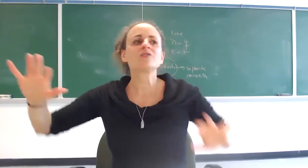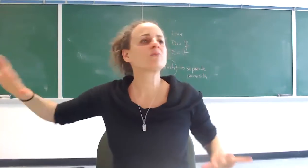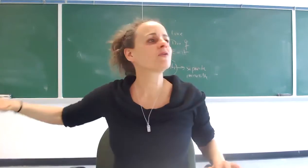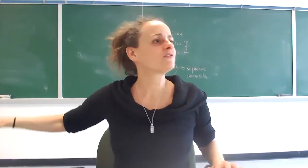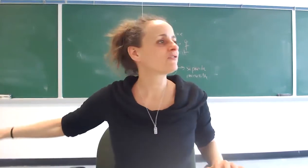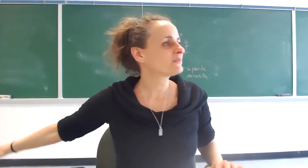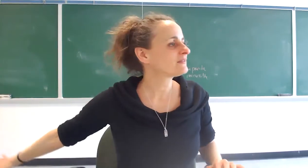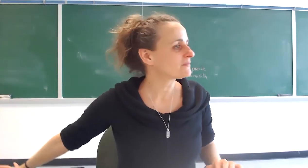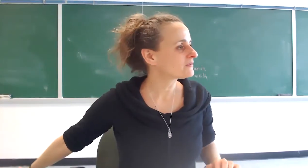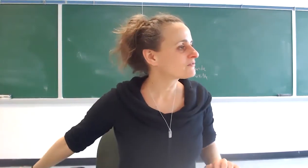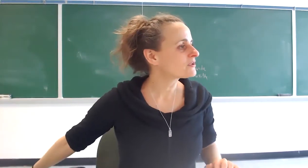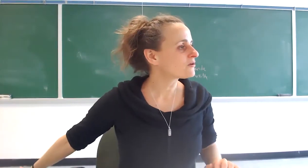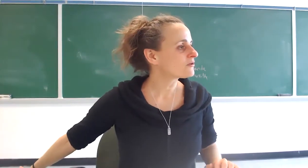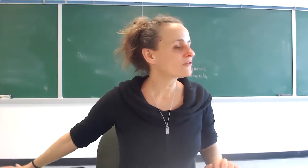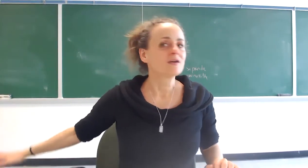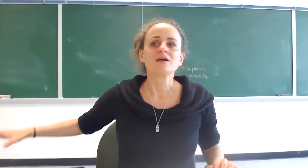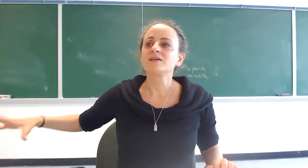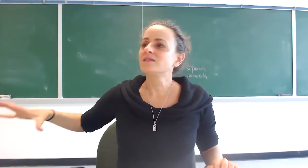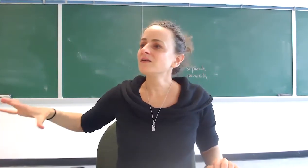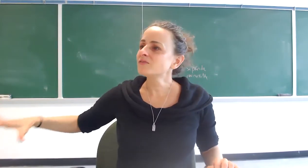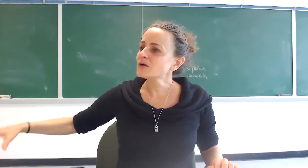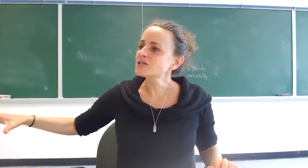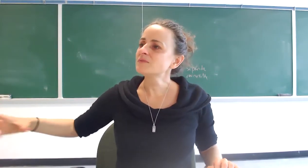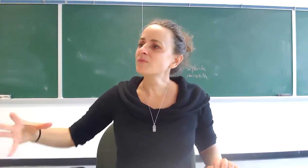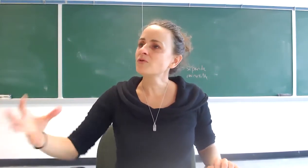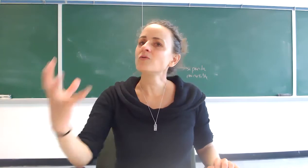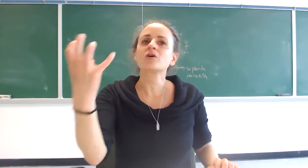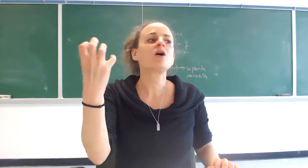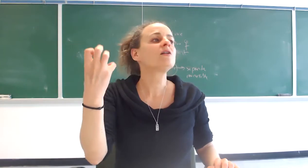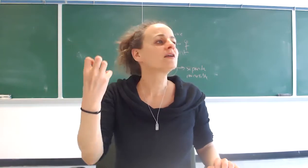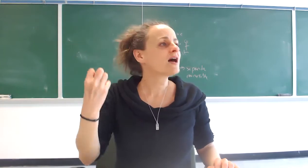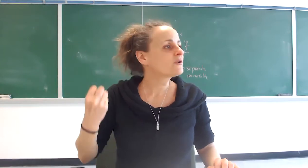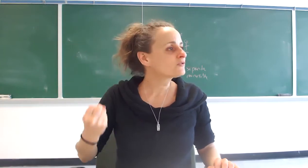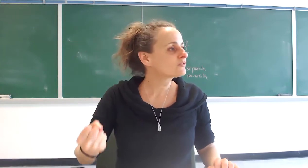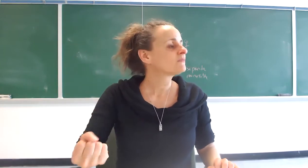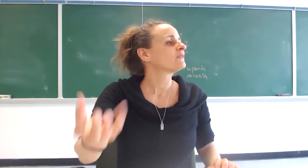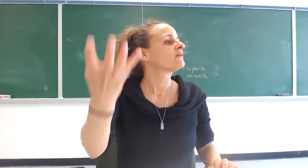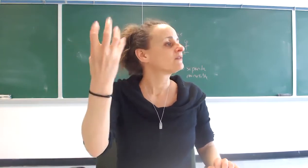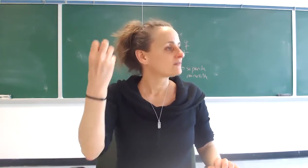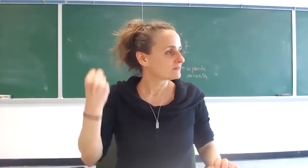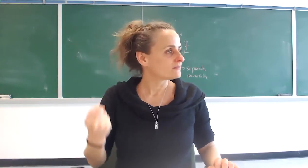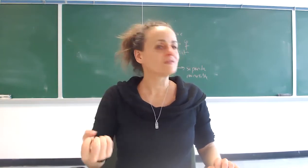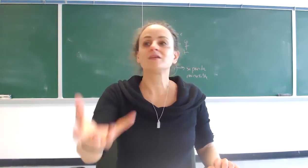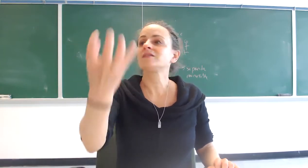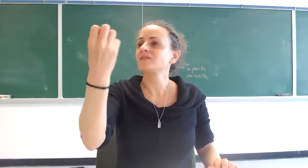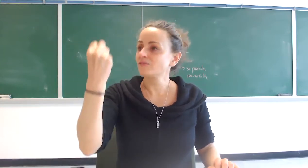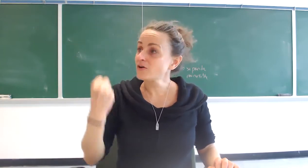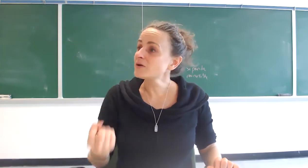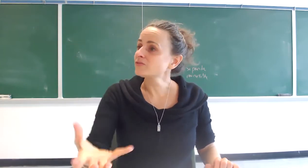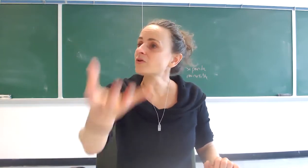spoken from the depths of the earth it is these wretched people who are calling out this from us who are